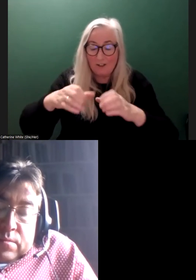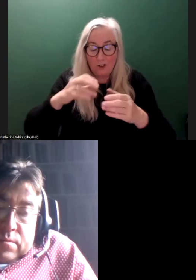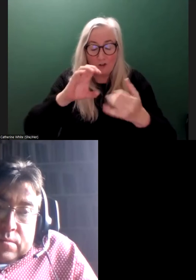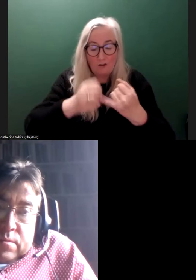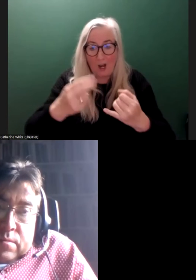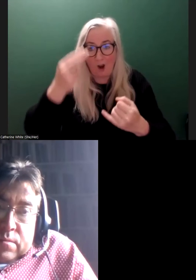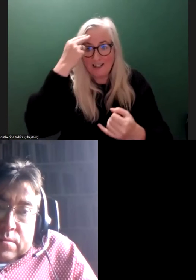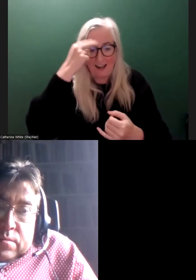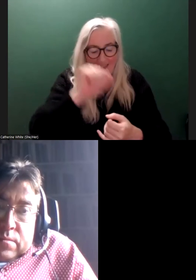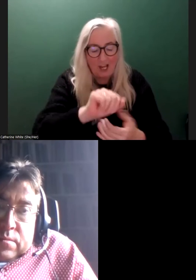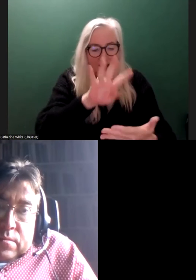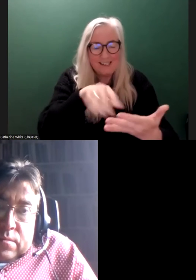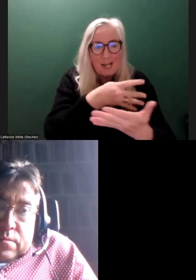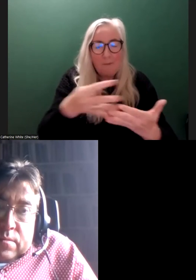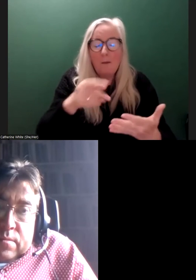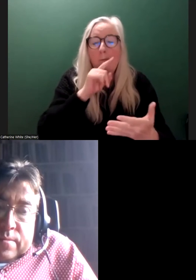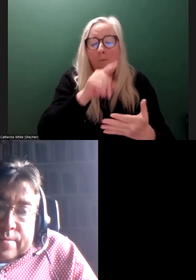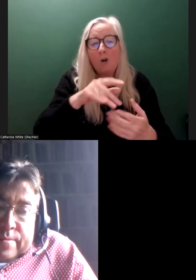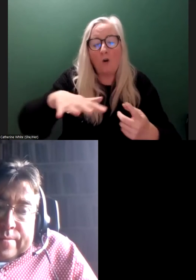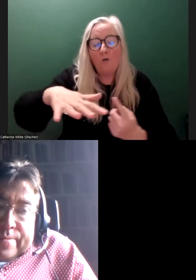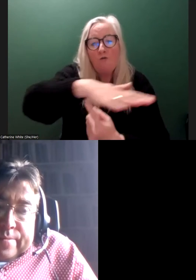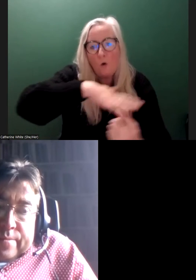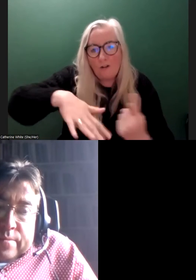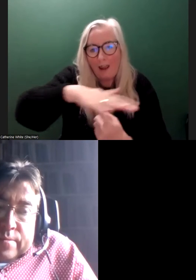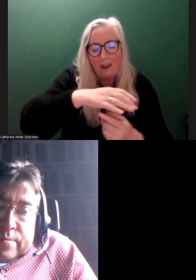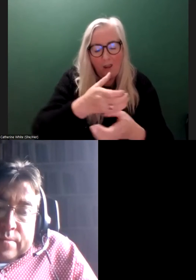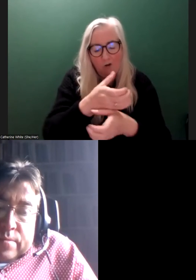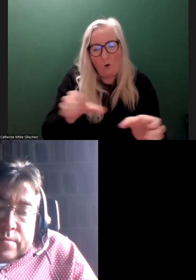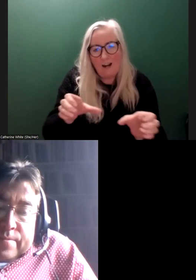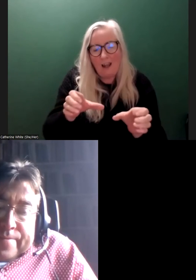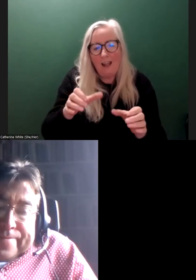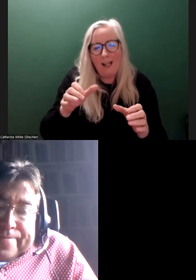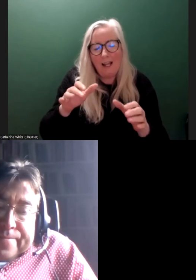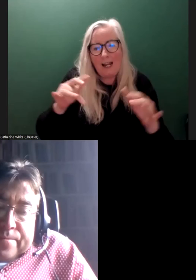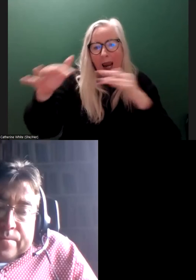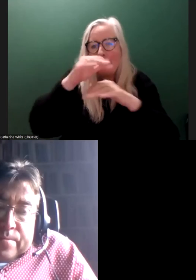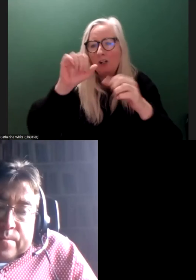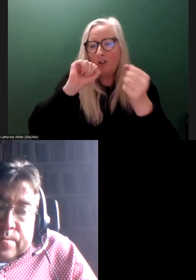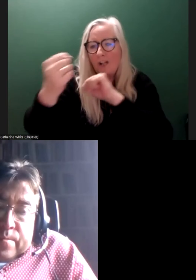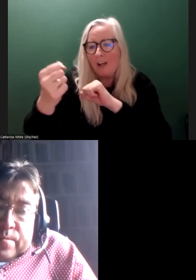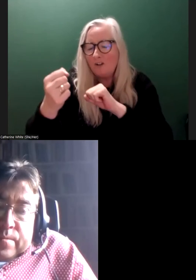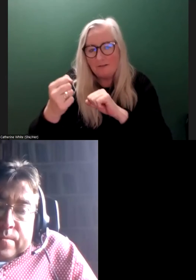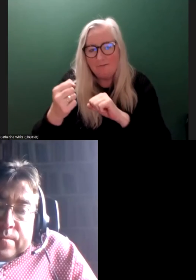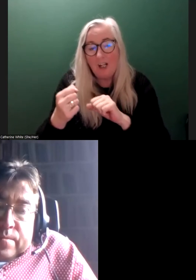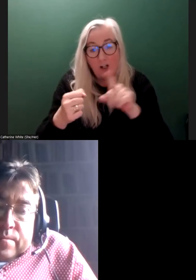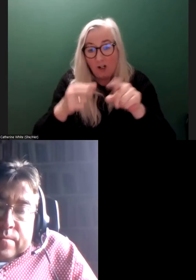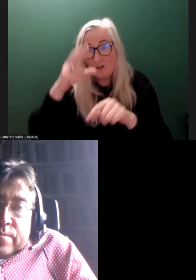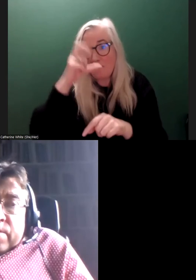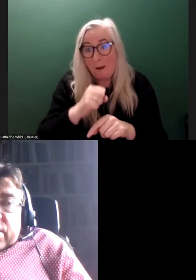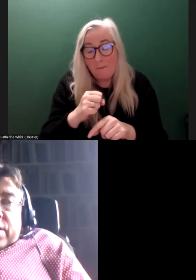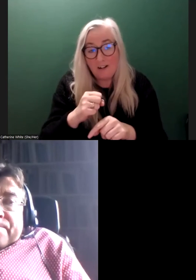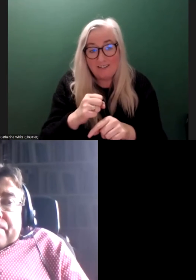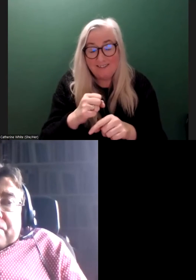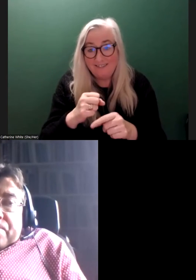But I think the conversations around rural climate change is hugely important. We've seen it last week and there was a there was a tornado meet through. I mean, this is it's on our